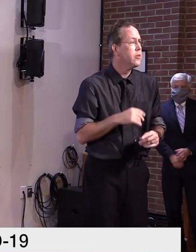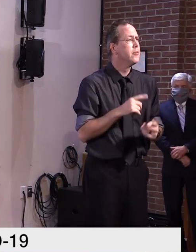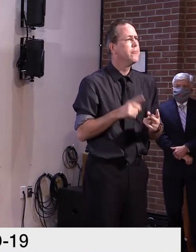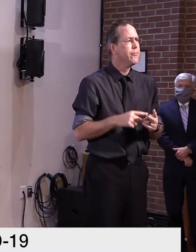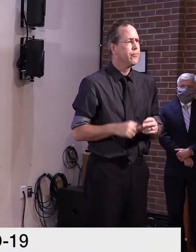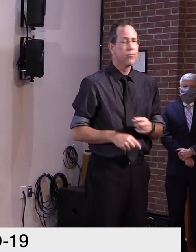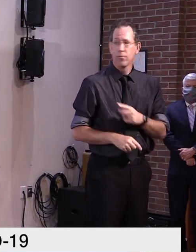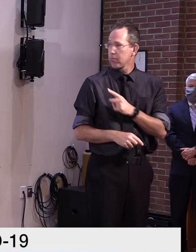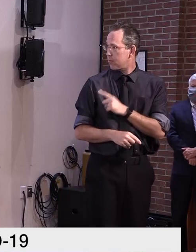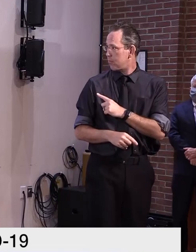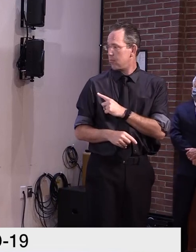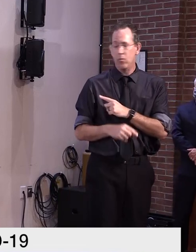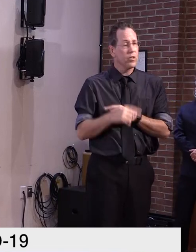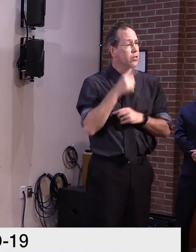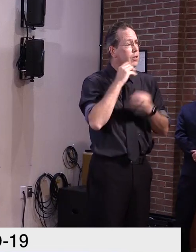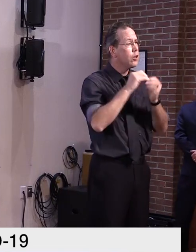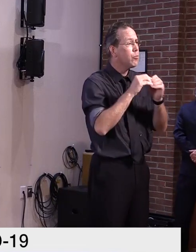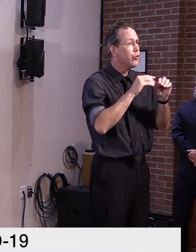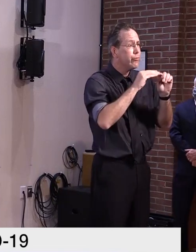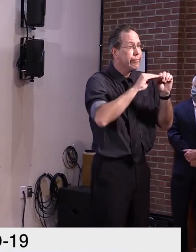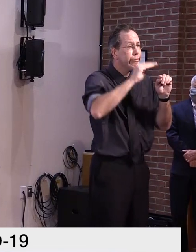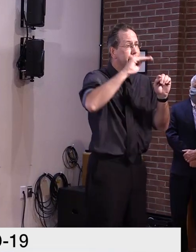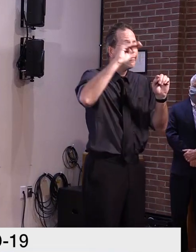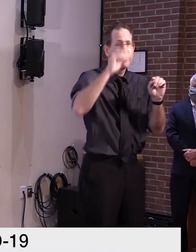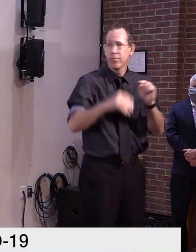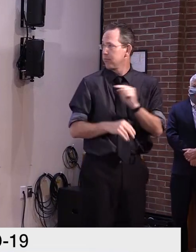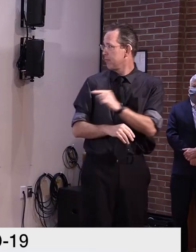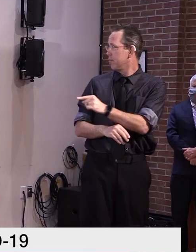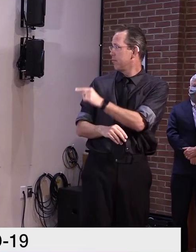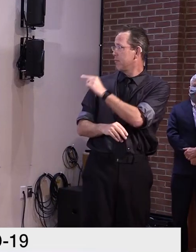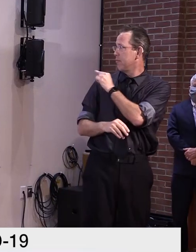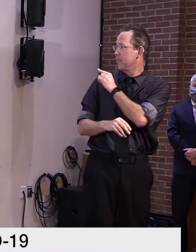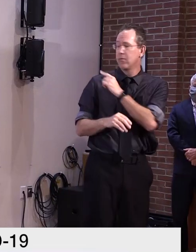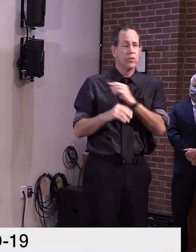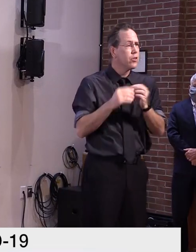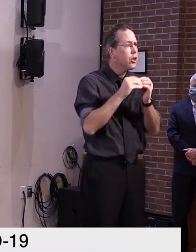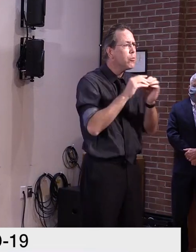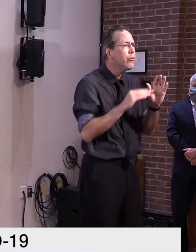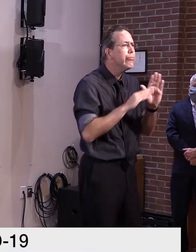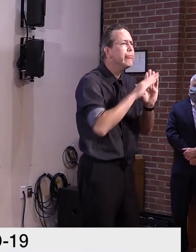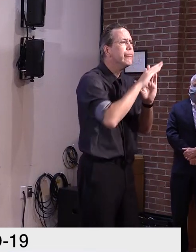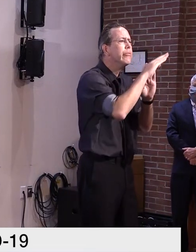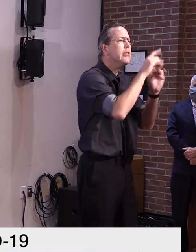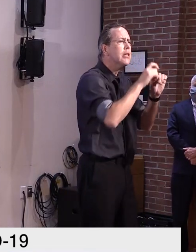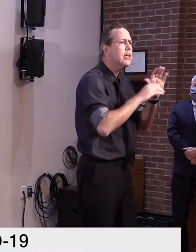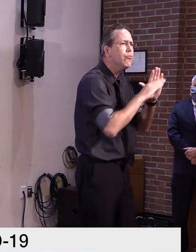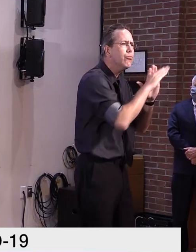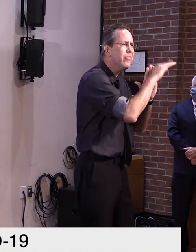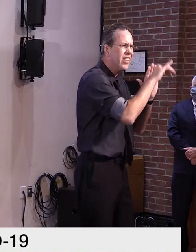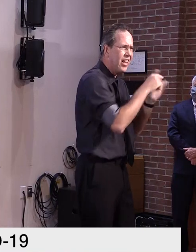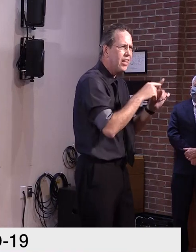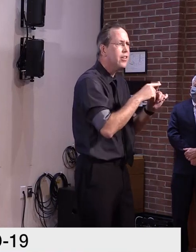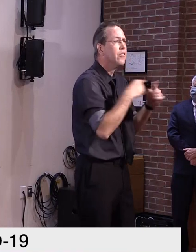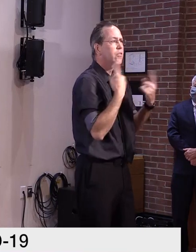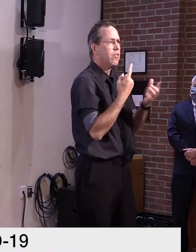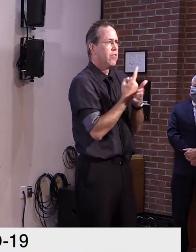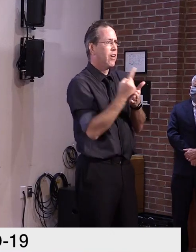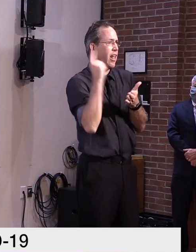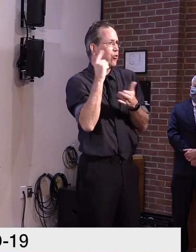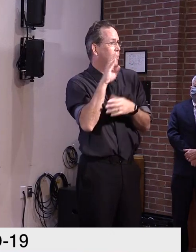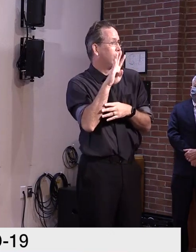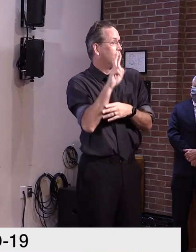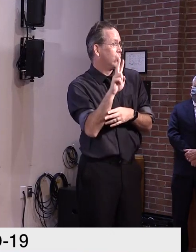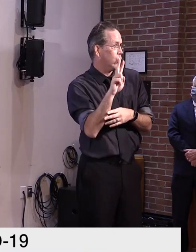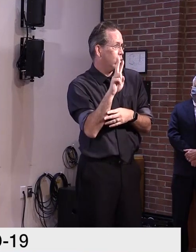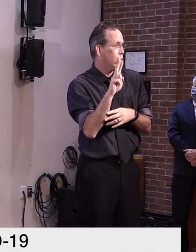So that is an improvement from the 45 that were revised down from 42 last week. So both of those